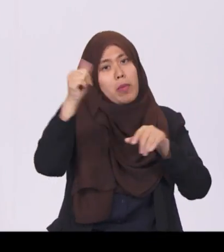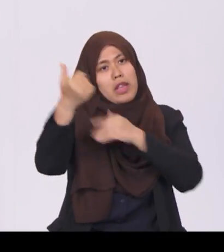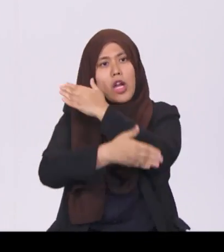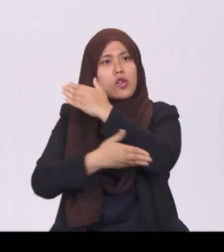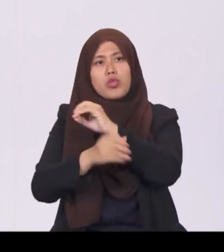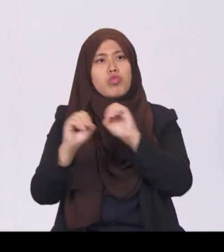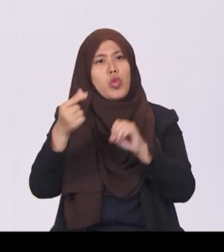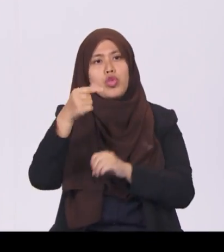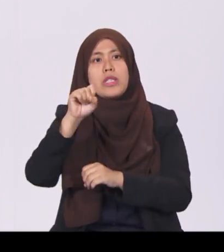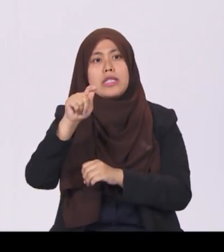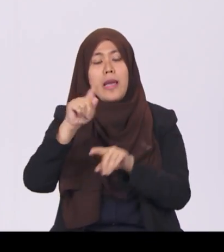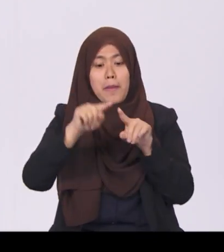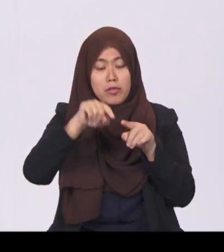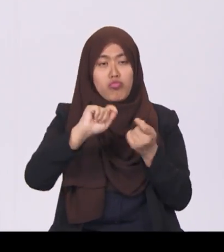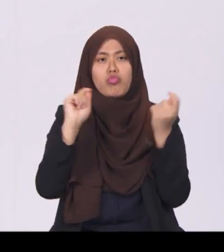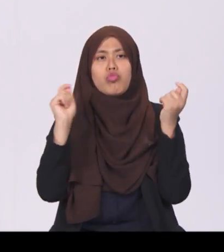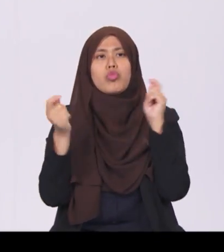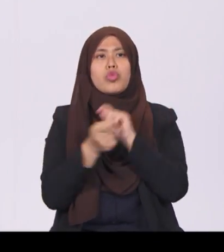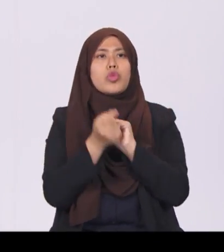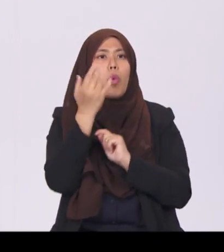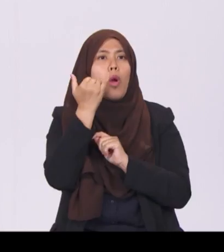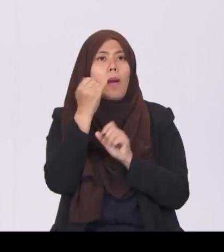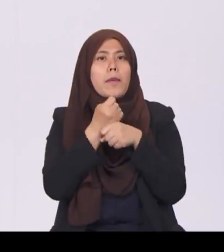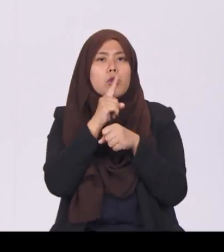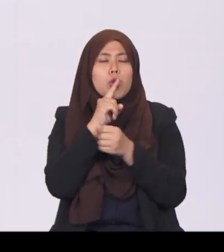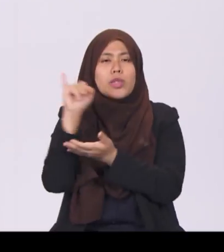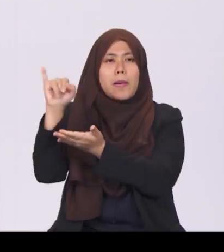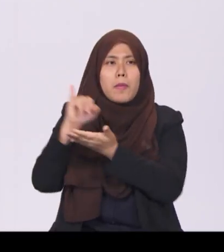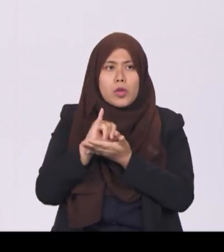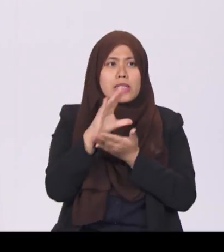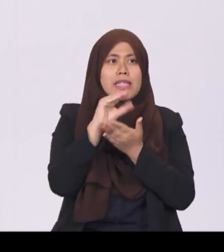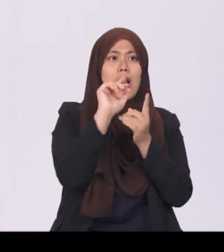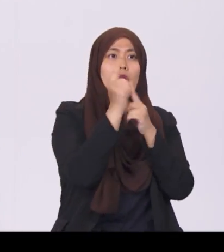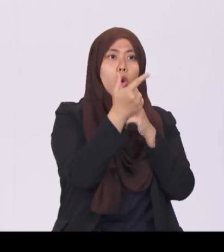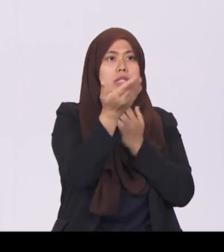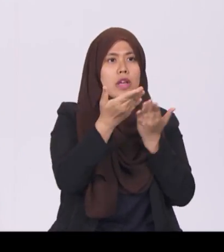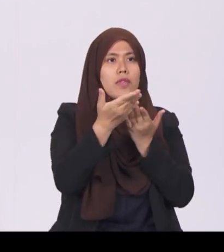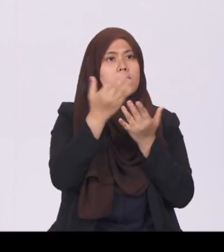will ensure that imported and local services are accorded the same treatment.